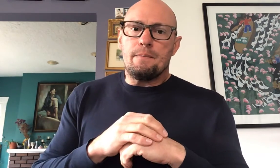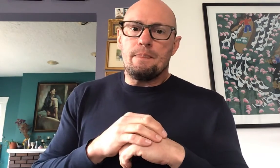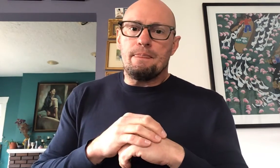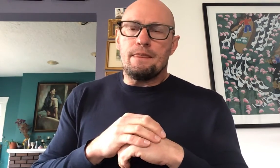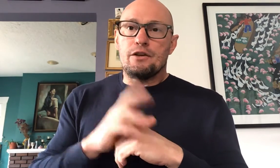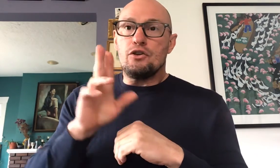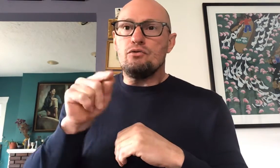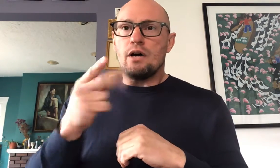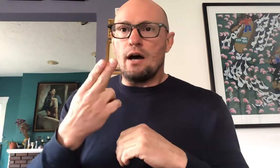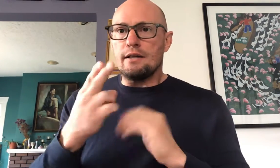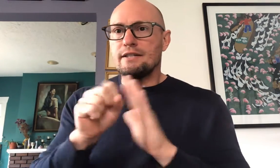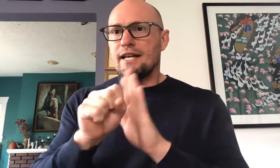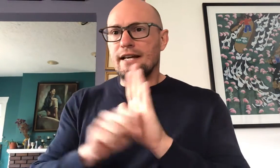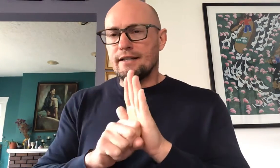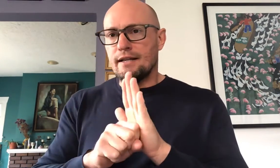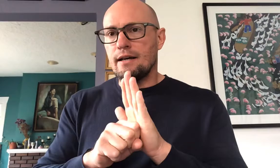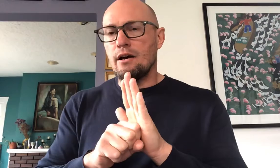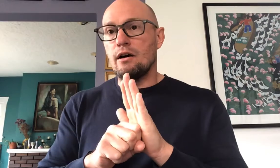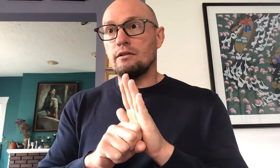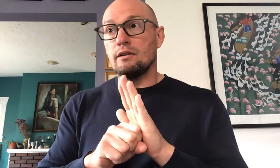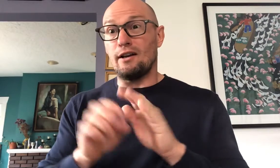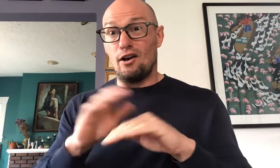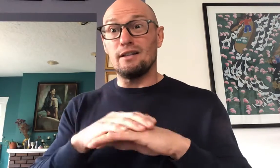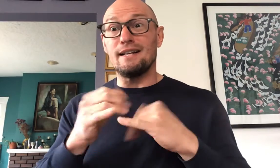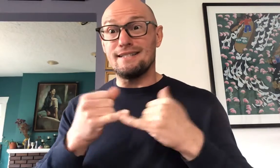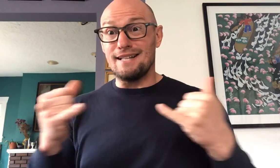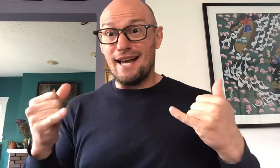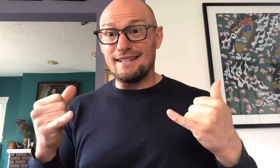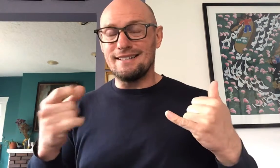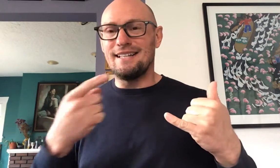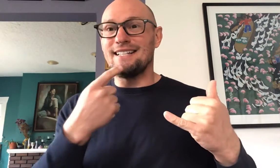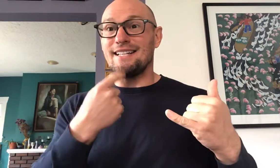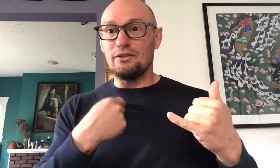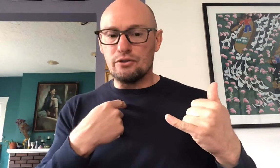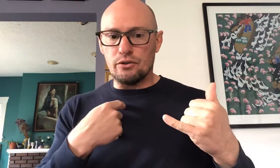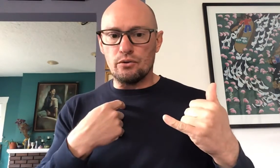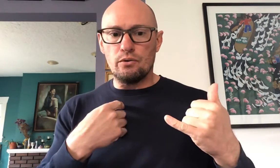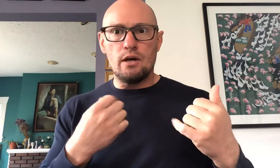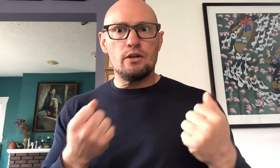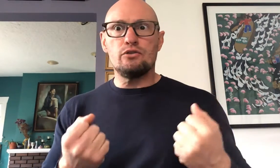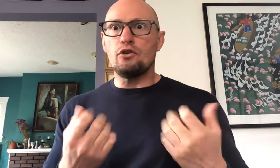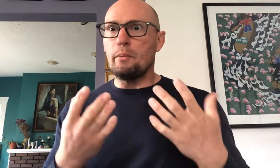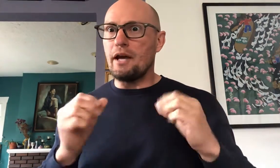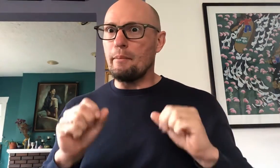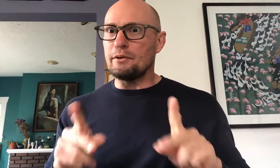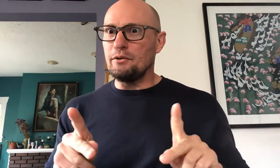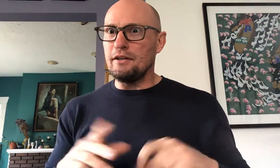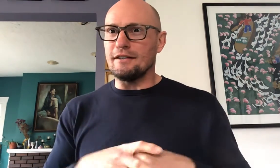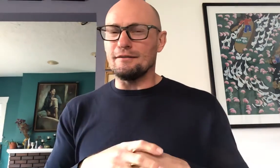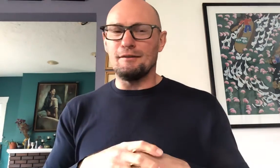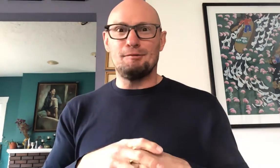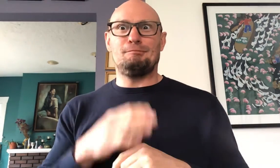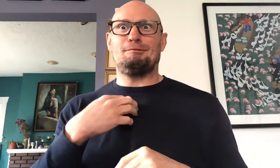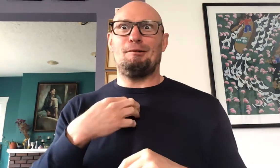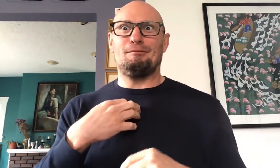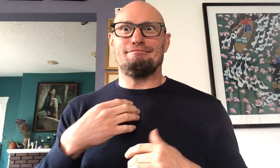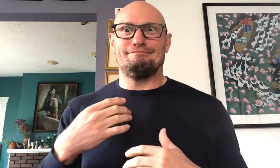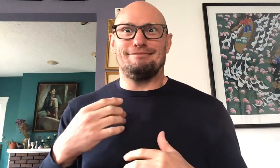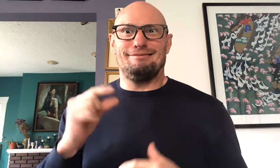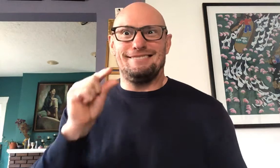the Utah state like online site tells you so many opportunities so I'm